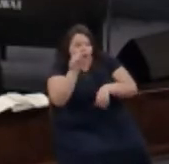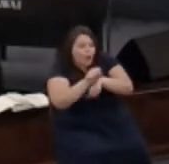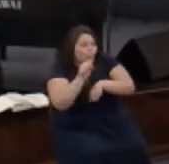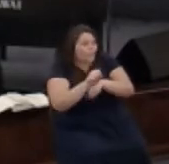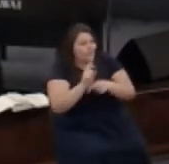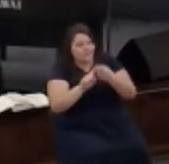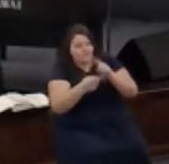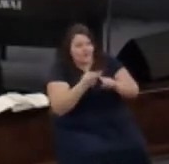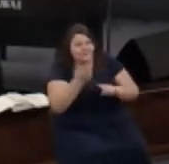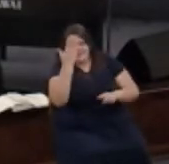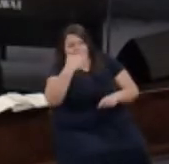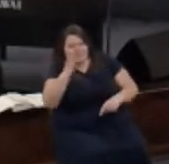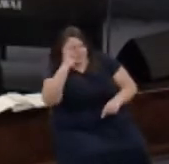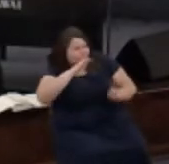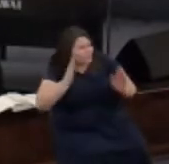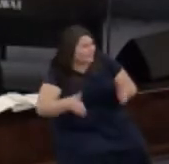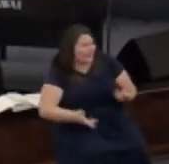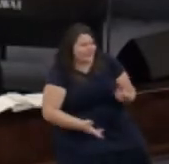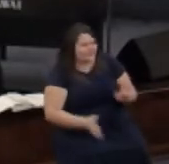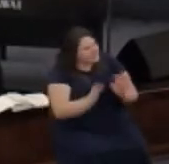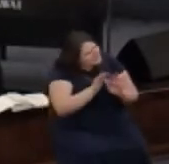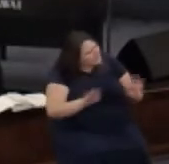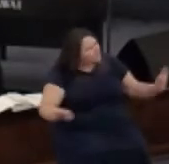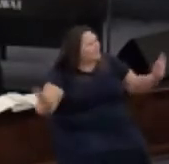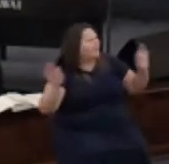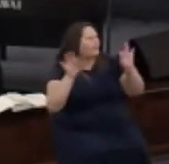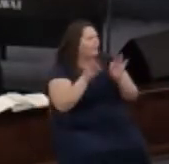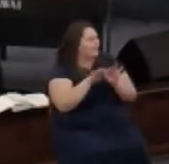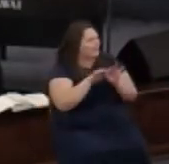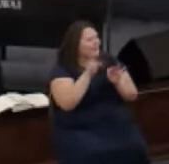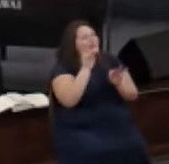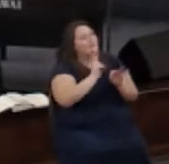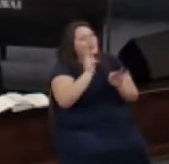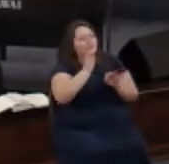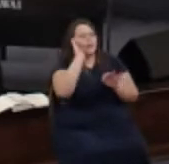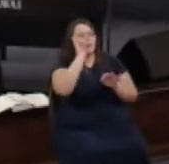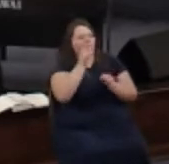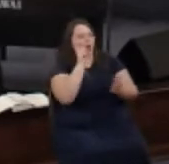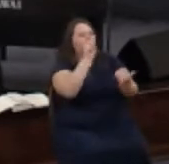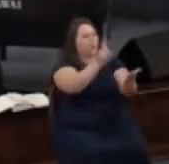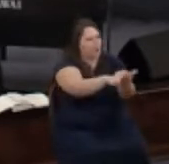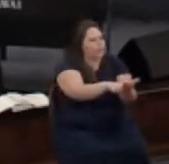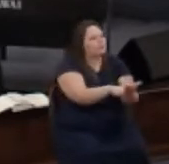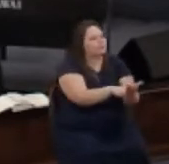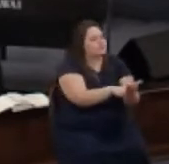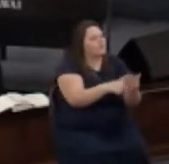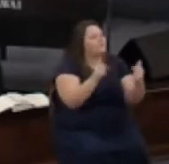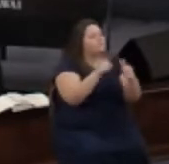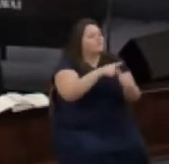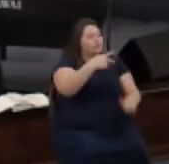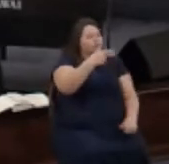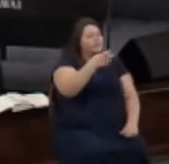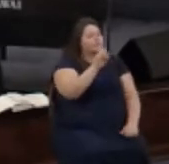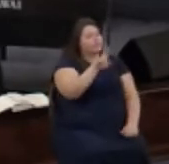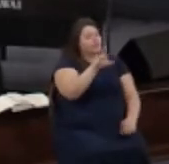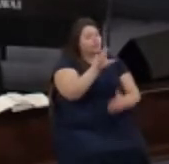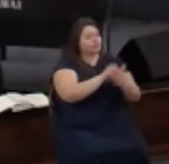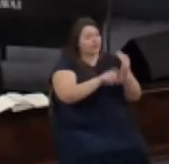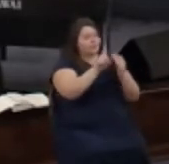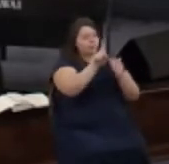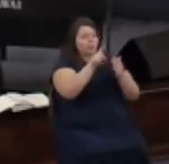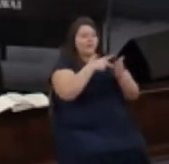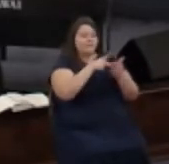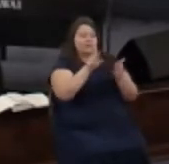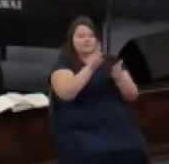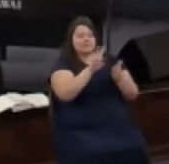do it in front of strangers it's important people will notice 1st Peter chapter 1 verses 6 and 7 talks